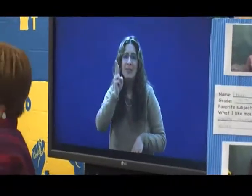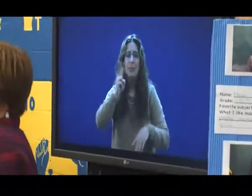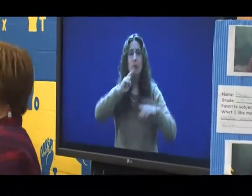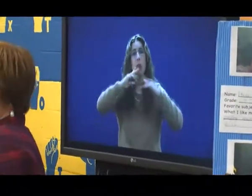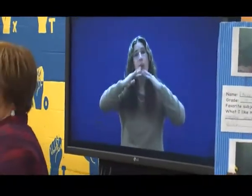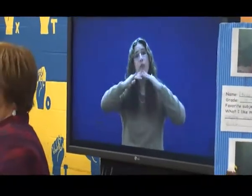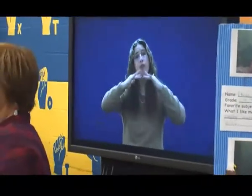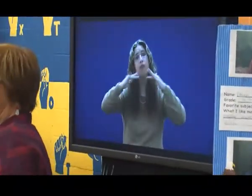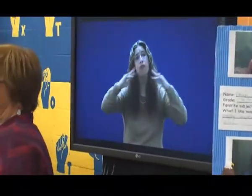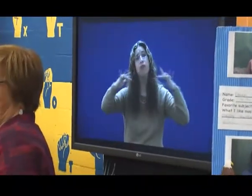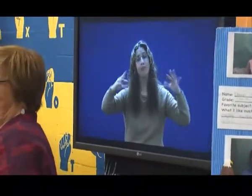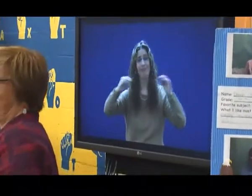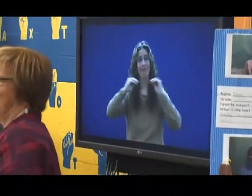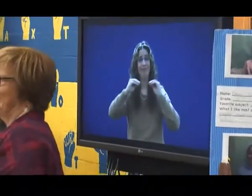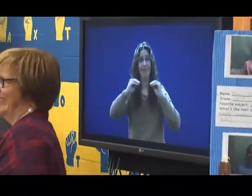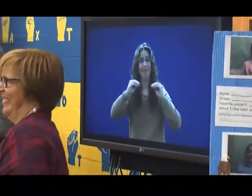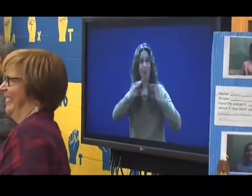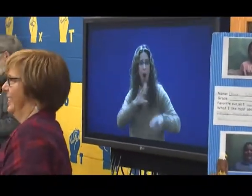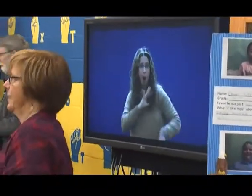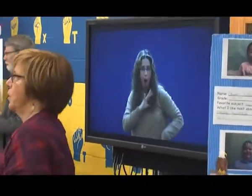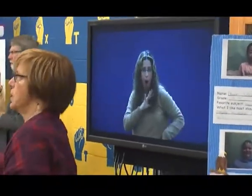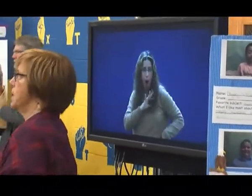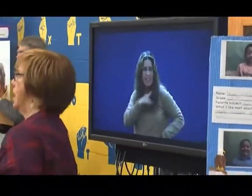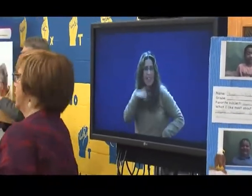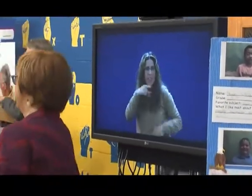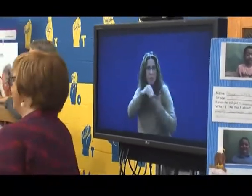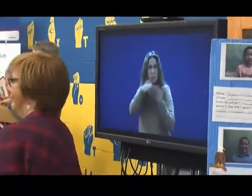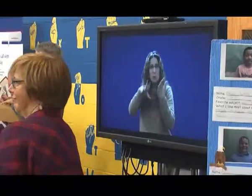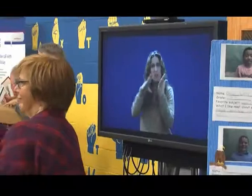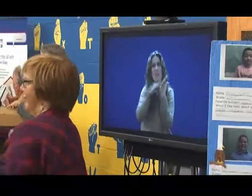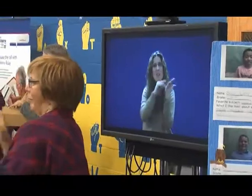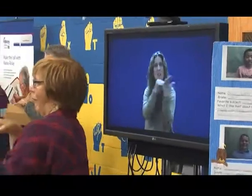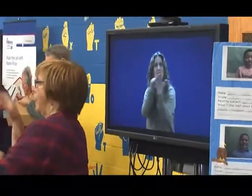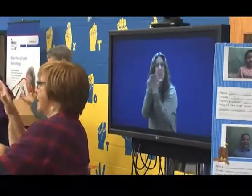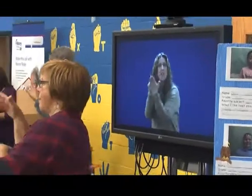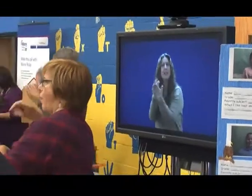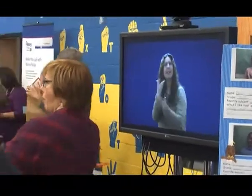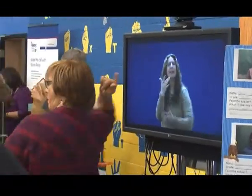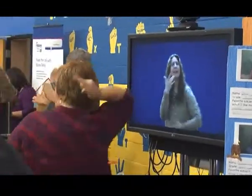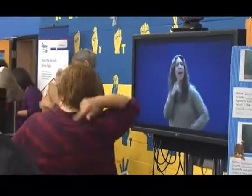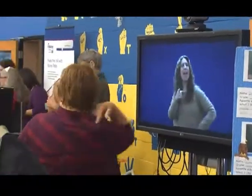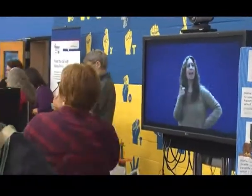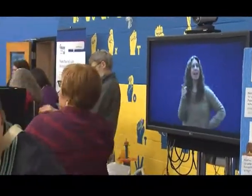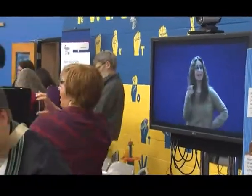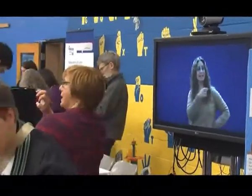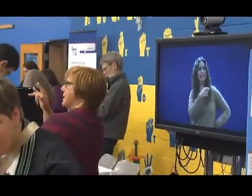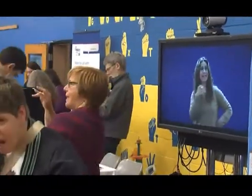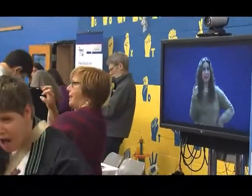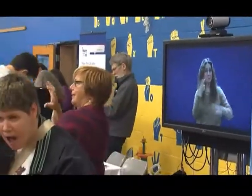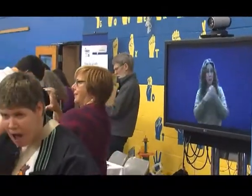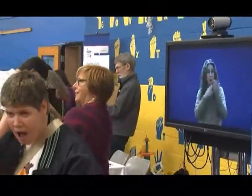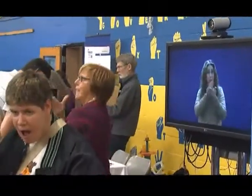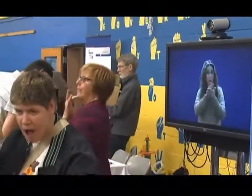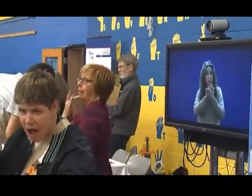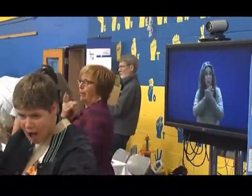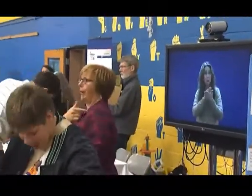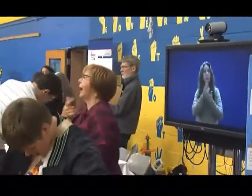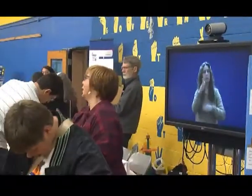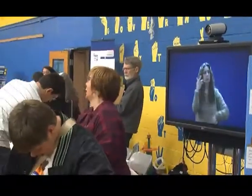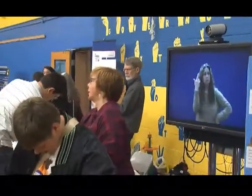to hearing people in Deaf culture, within Deaf culture, we are not exclusive. With Festival, the whole point of the Festival is to